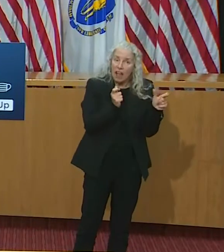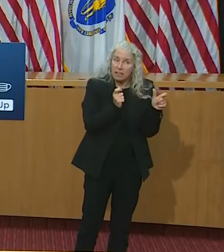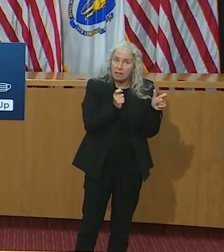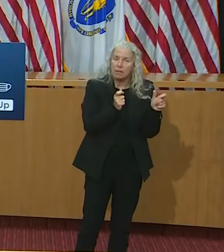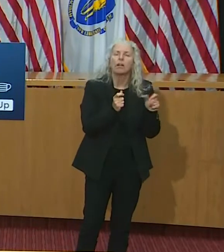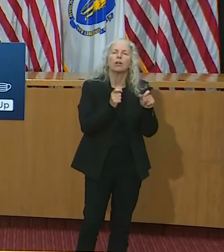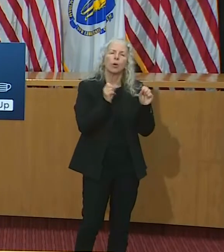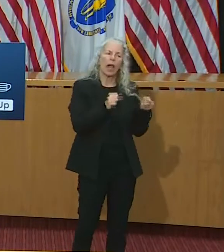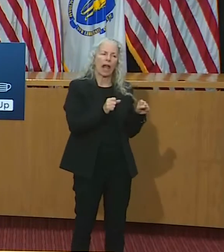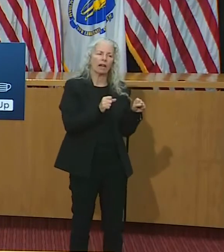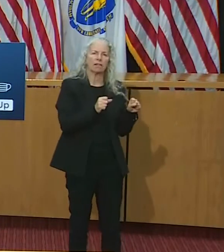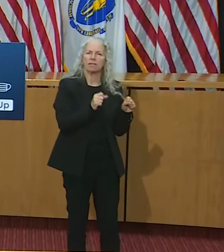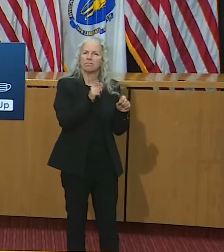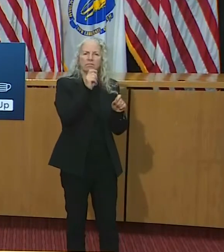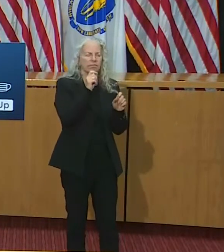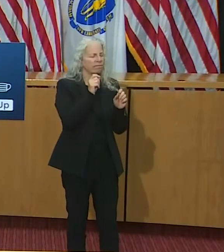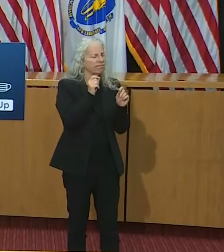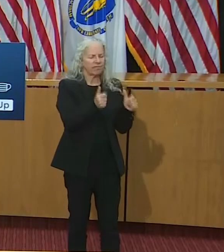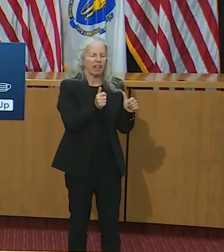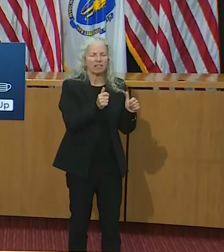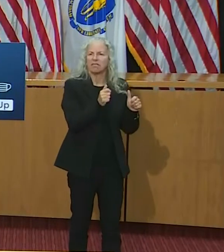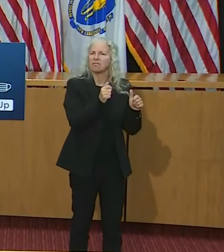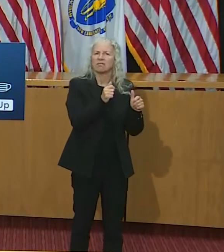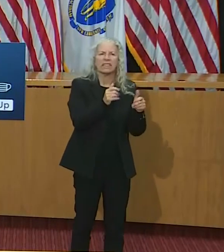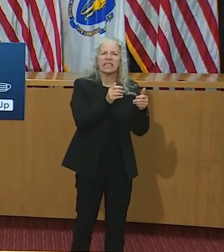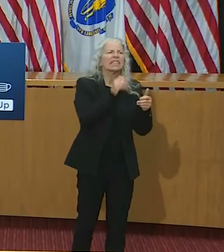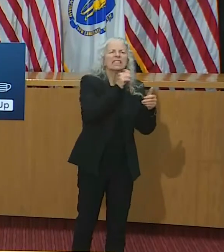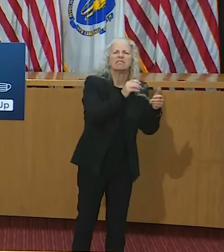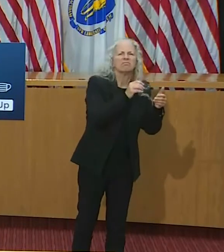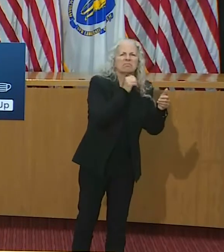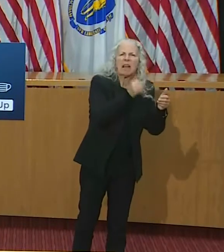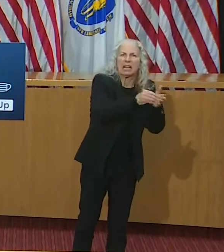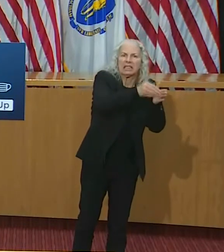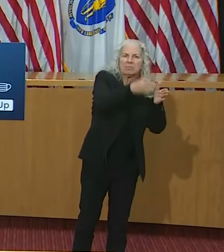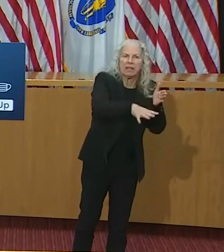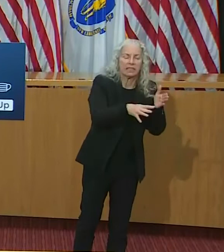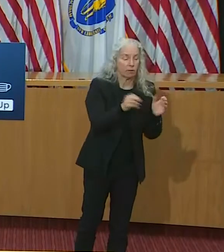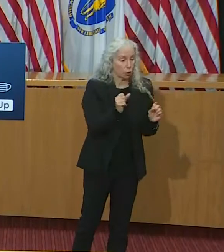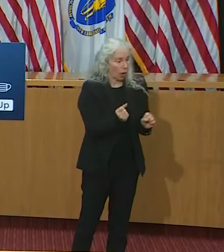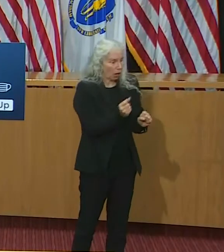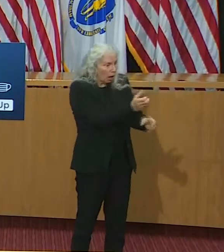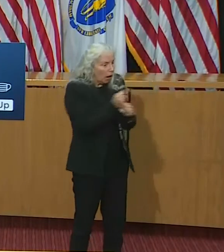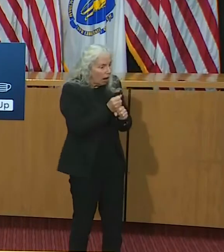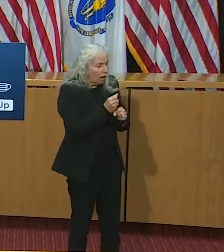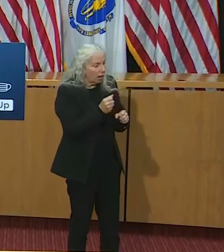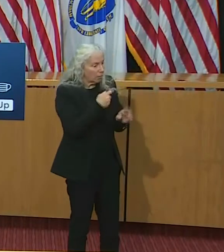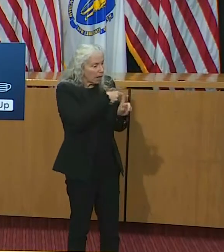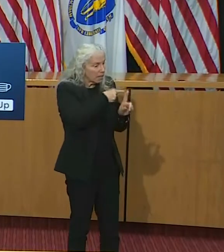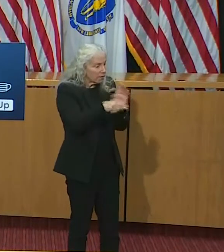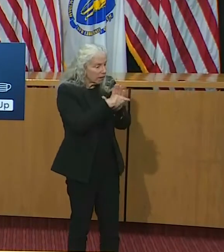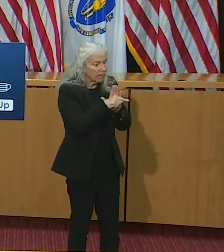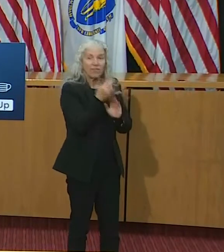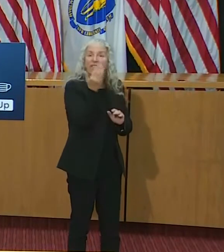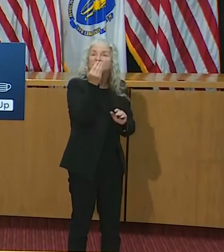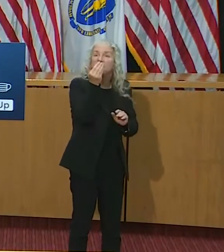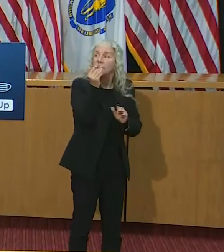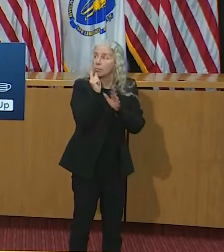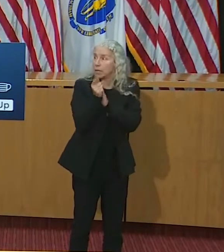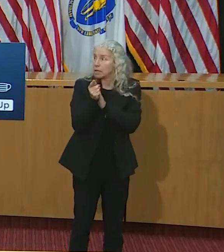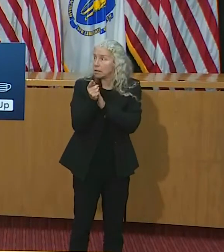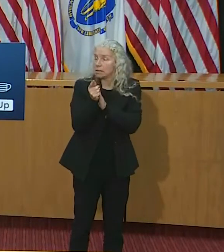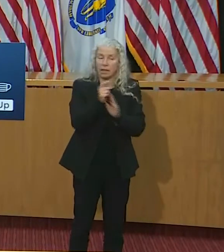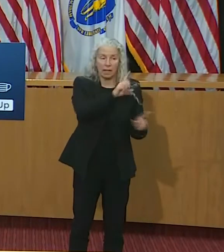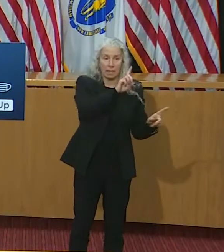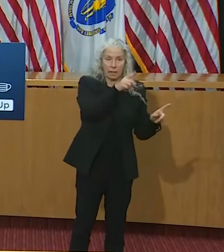simple, quick, inexpensive test that produces results in approximately 15 minutes. The Department of Public Health collaborated